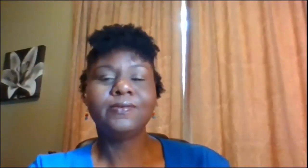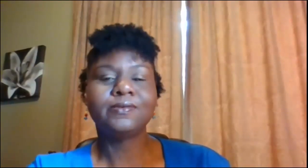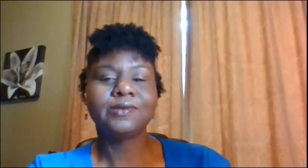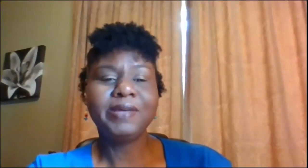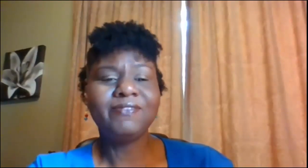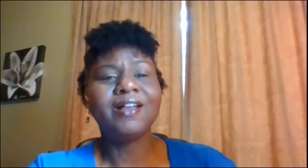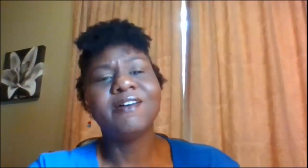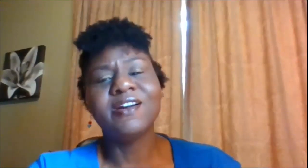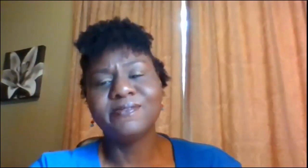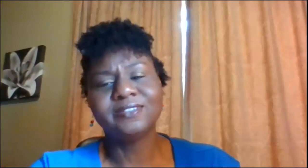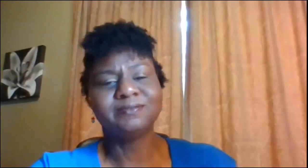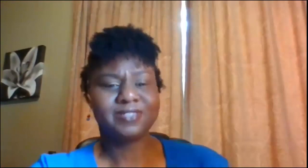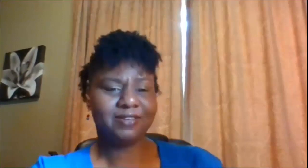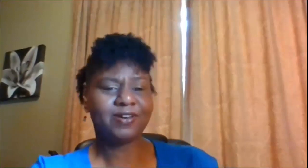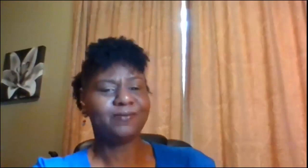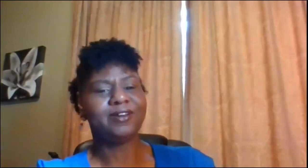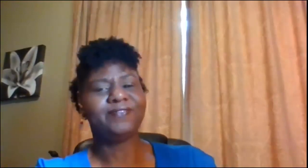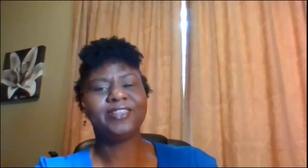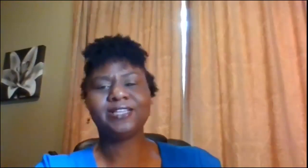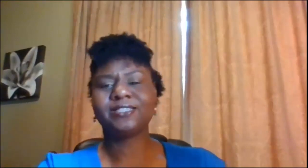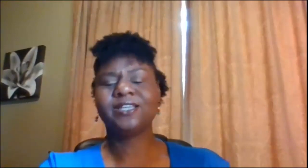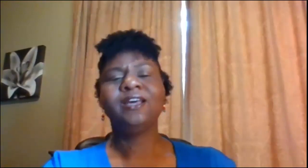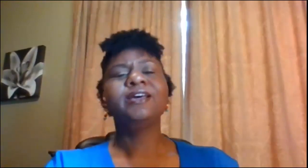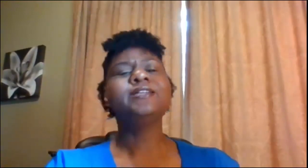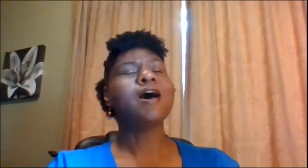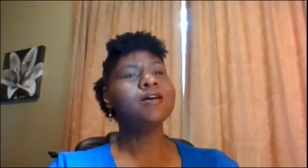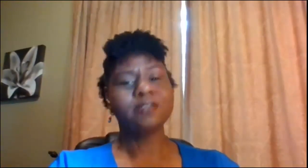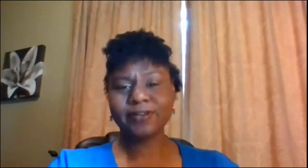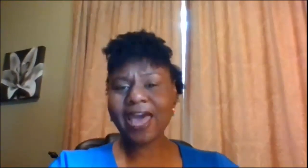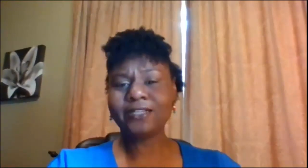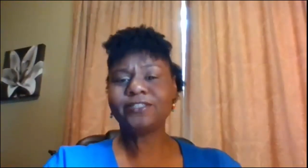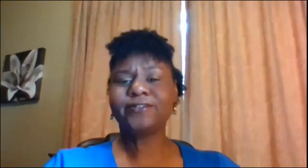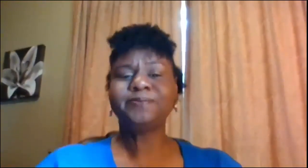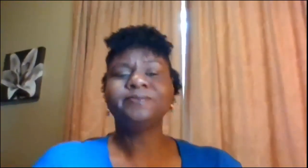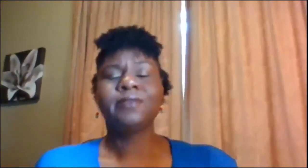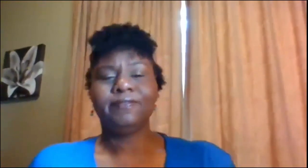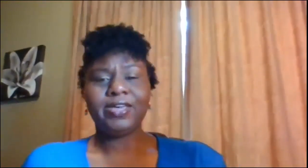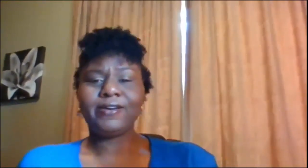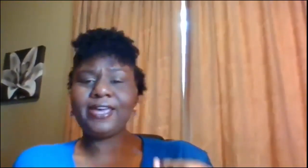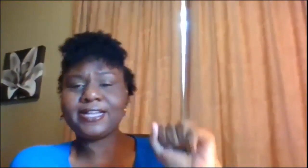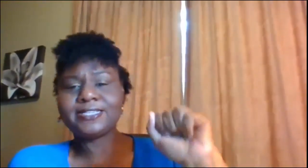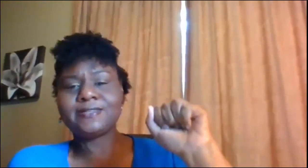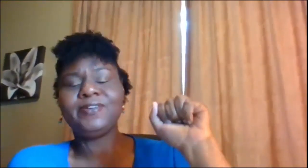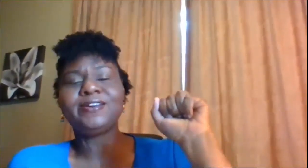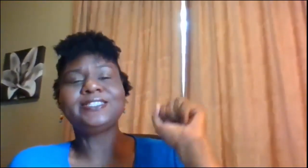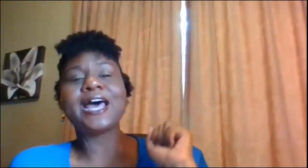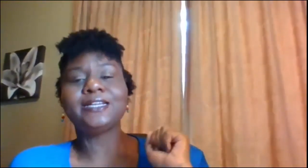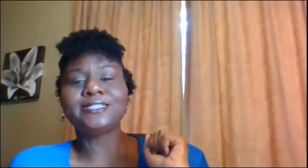let me give y'all a hard one see if y'all ready for this he's also an actor very handsome very talented